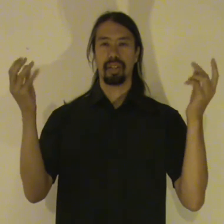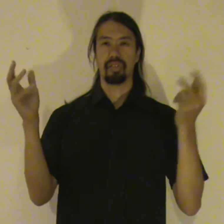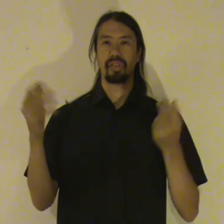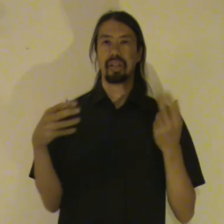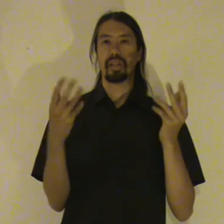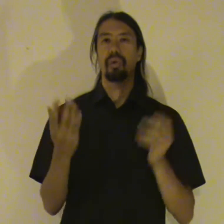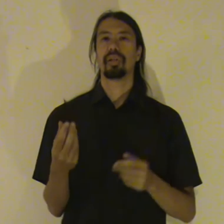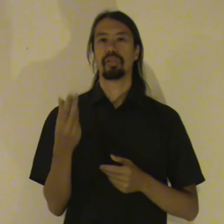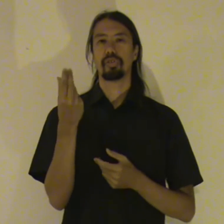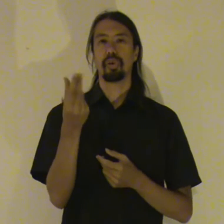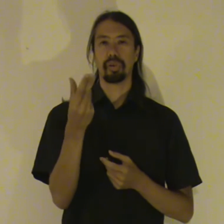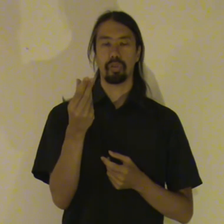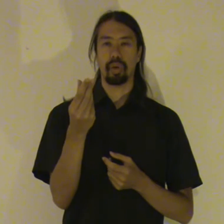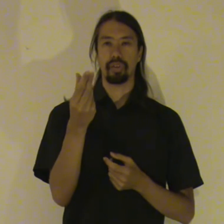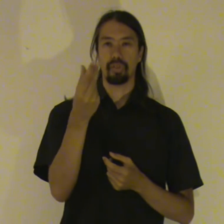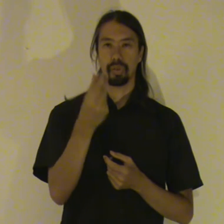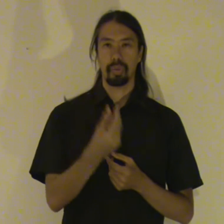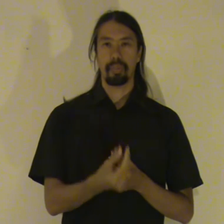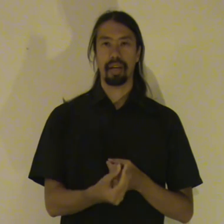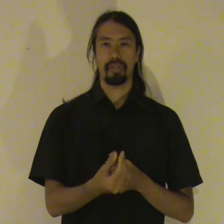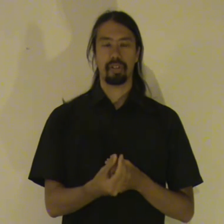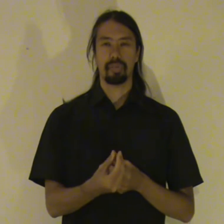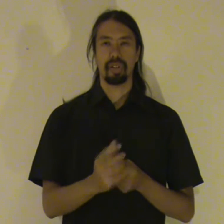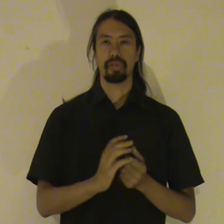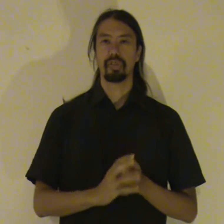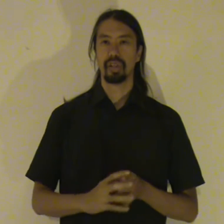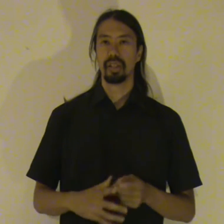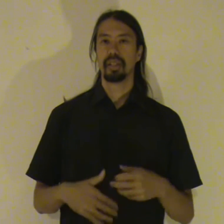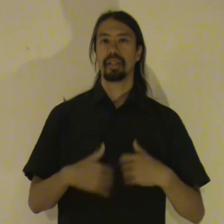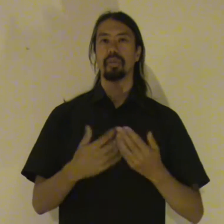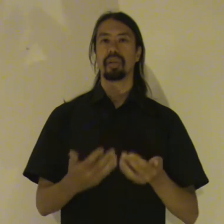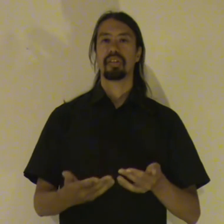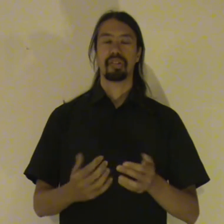Only the strongest ones. Only manifest themselves. Into existence.